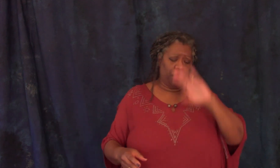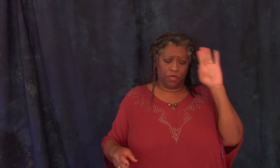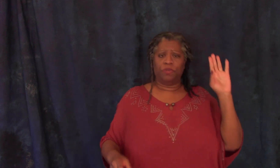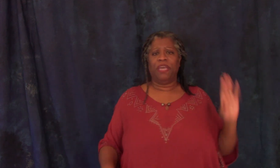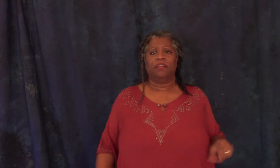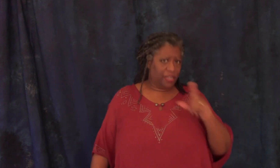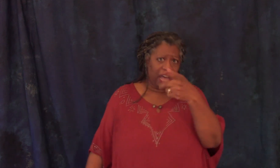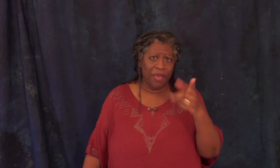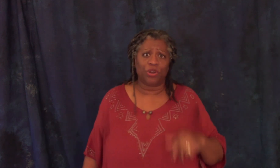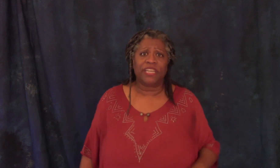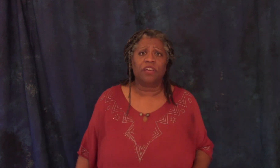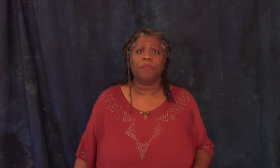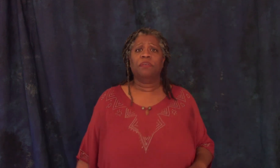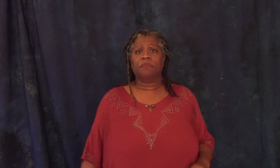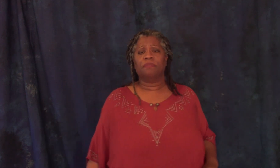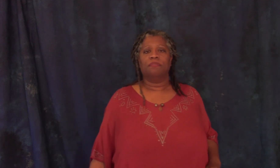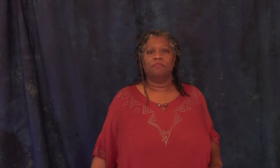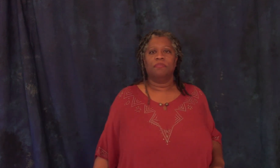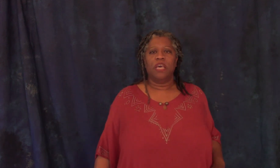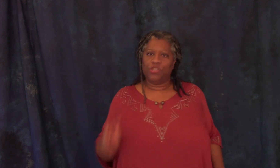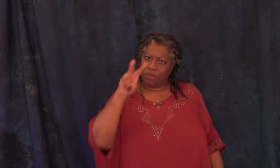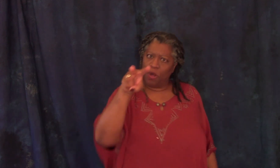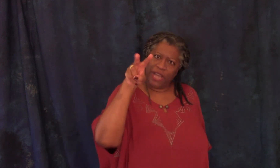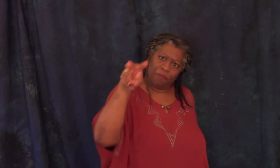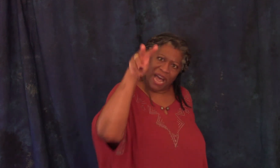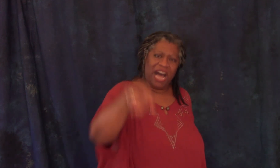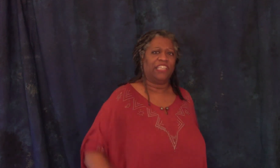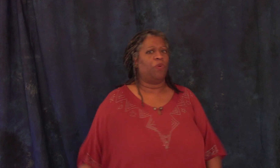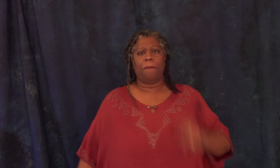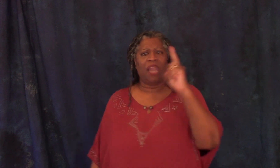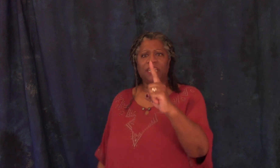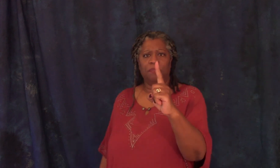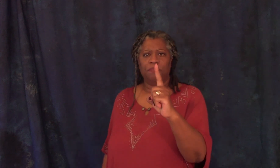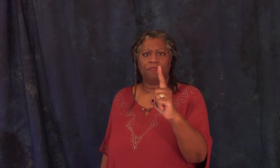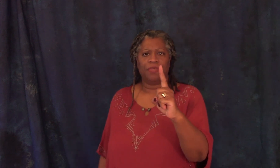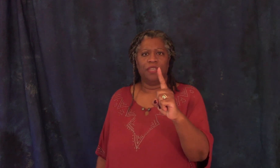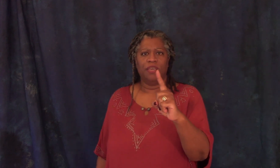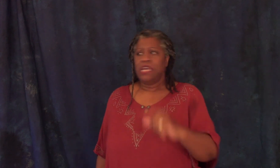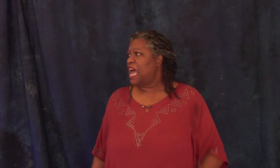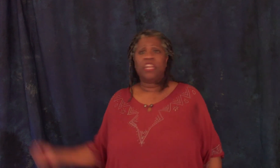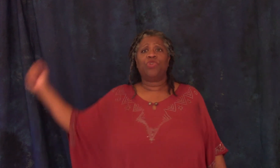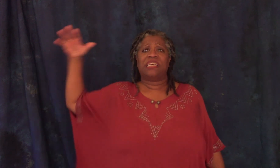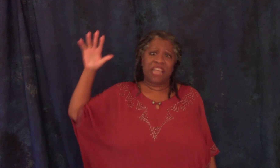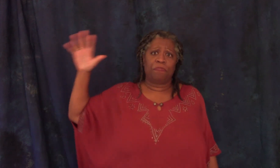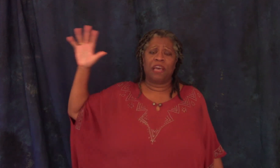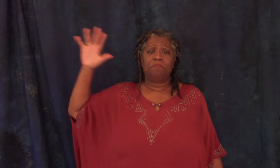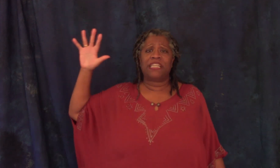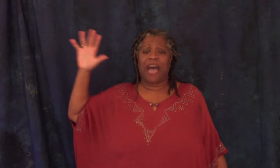was no debate batman tried to kill me he tried to poke out my eyes so i blocked him and then he tried to slap me up my side